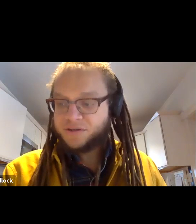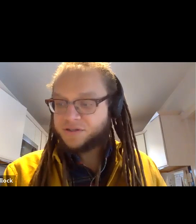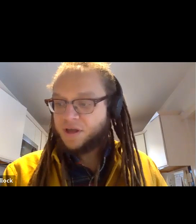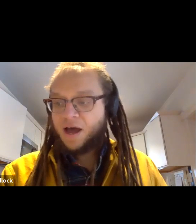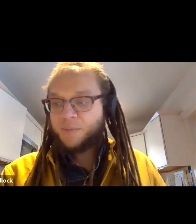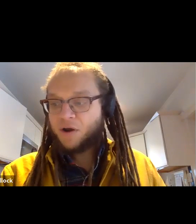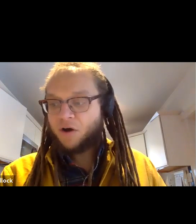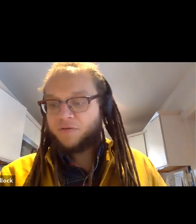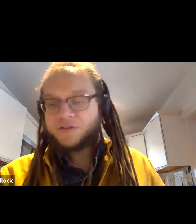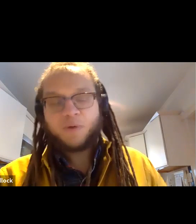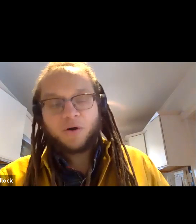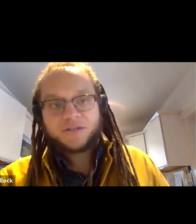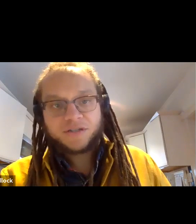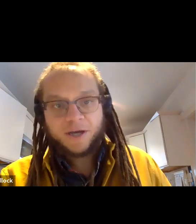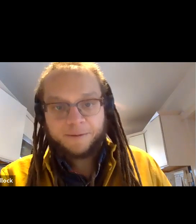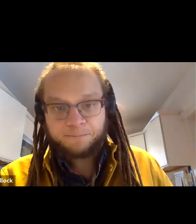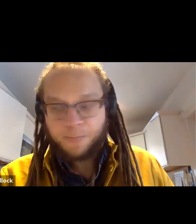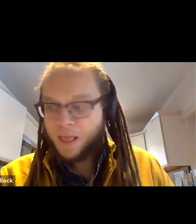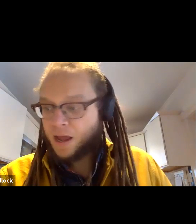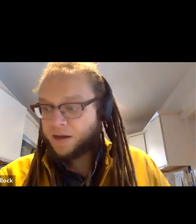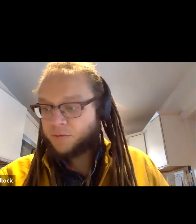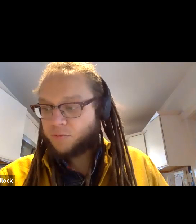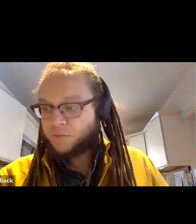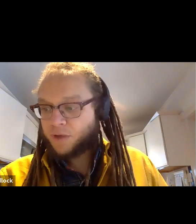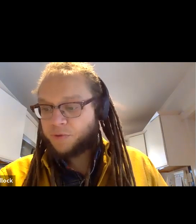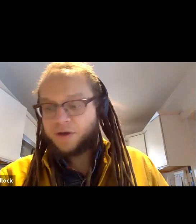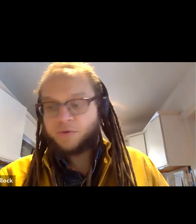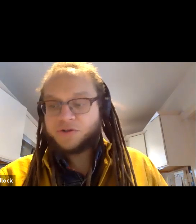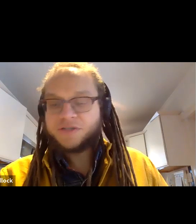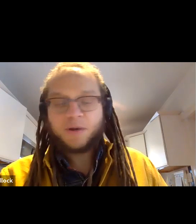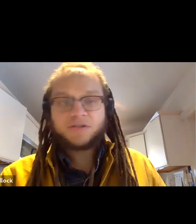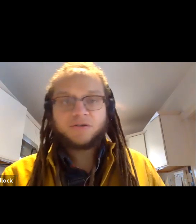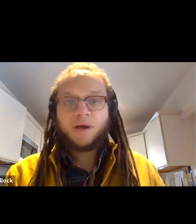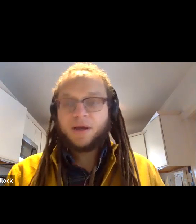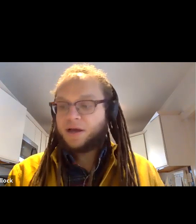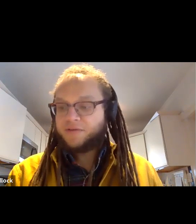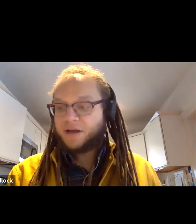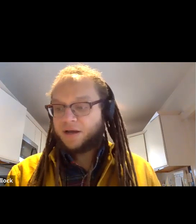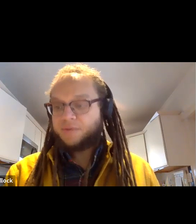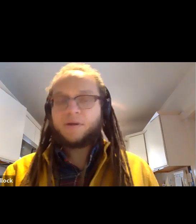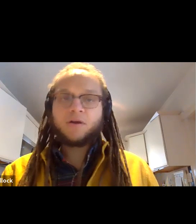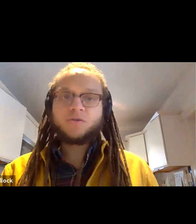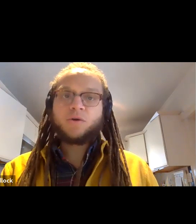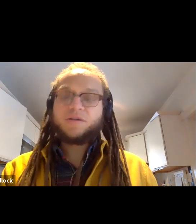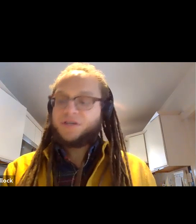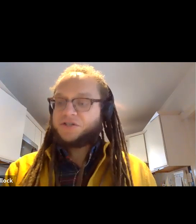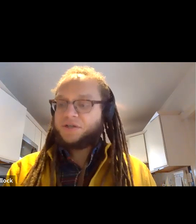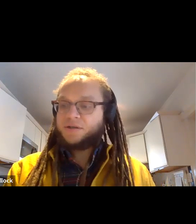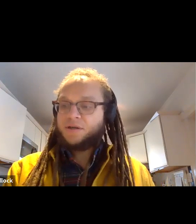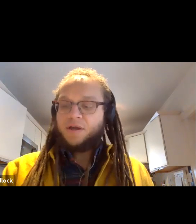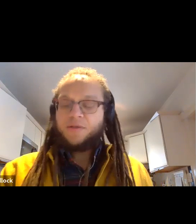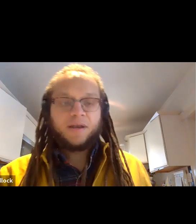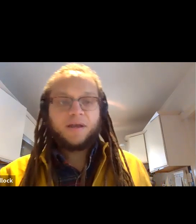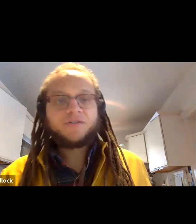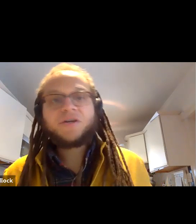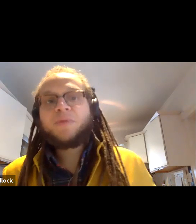Eliza Griffith. I met all of these poets at the writing retreat sponsored by Cave Canem, an arts organization